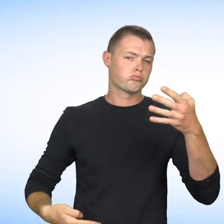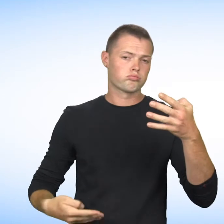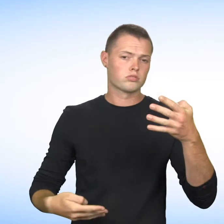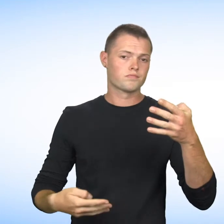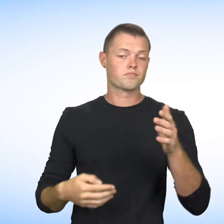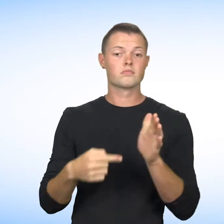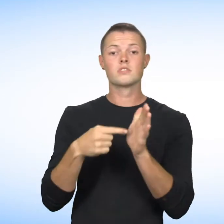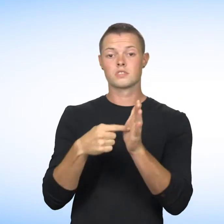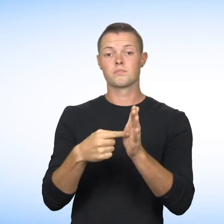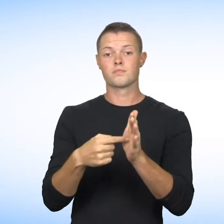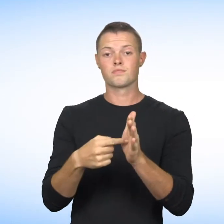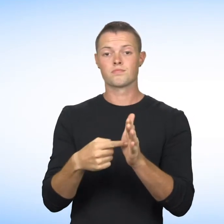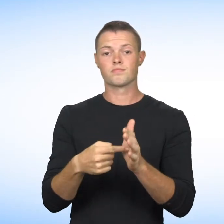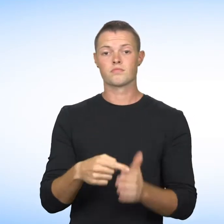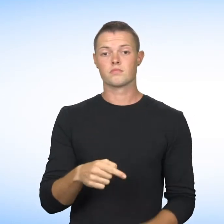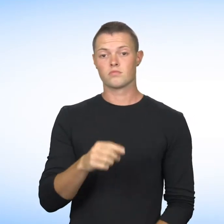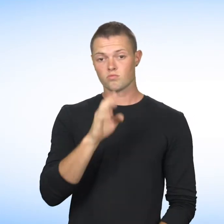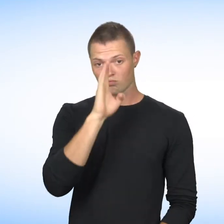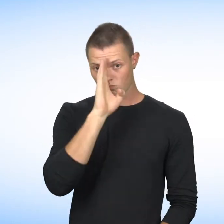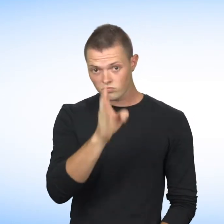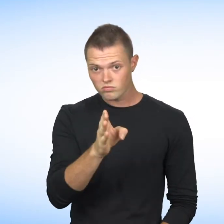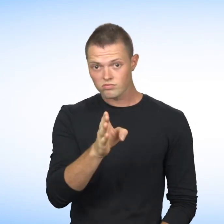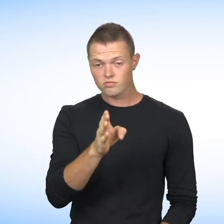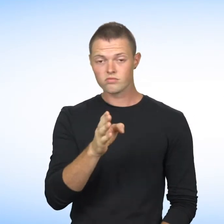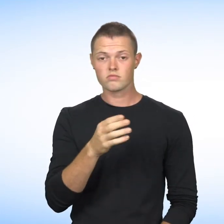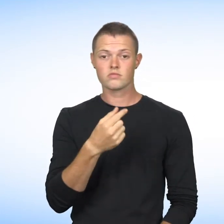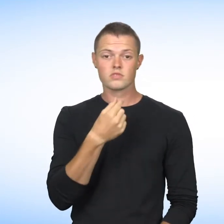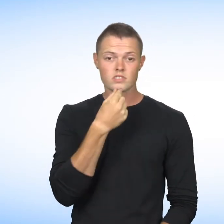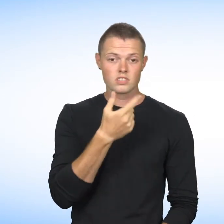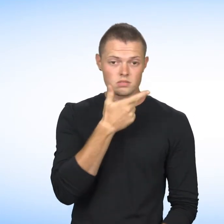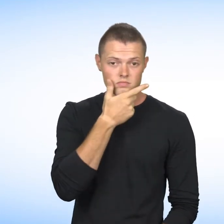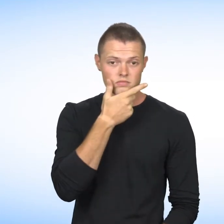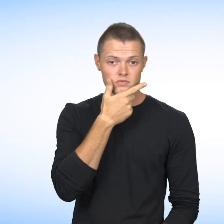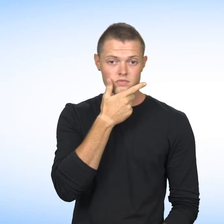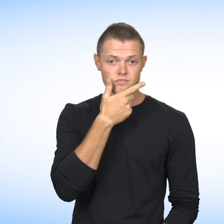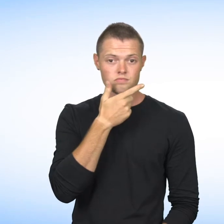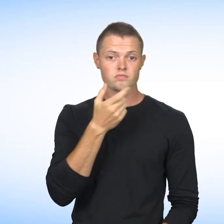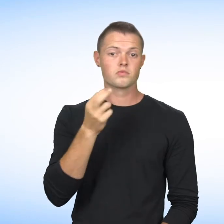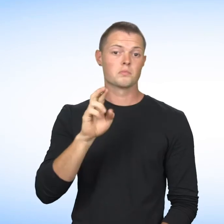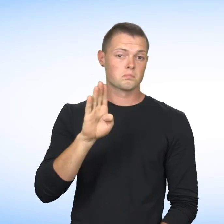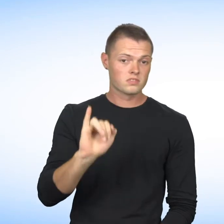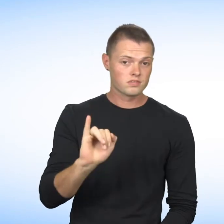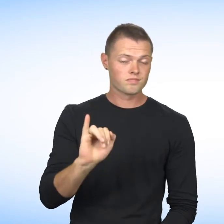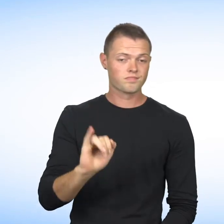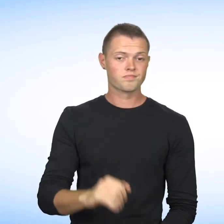For instance, a person may be heterosexual, homosexual, or